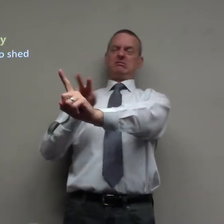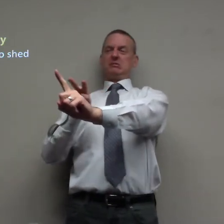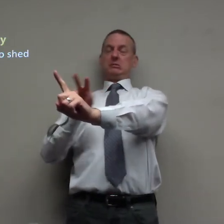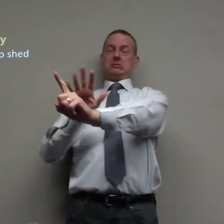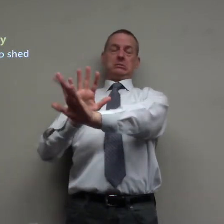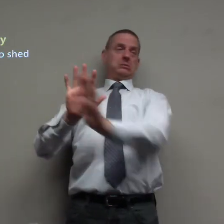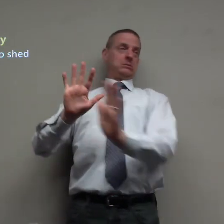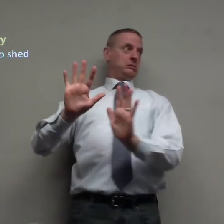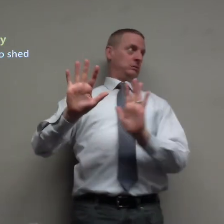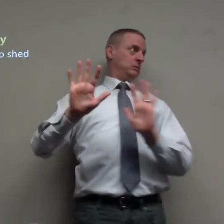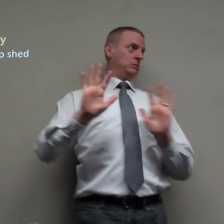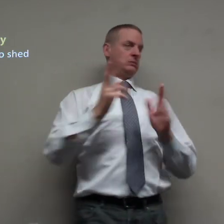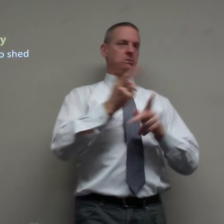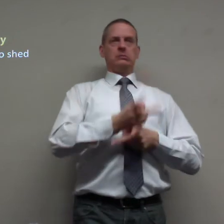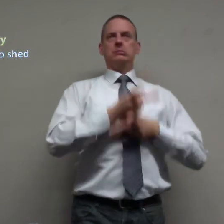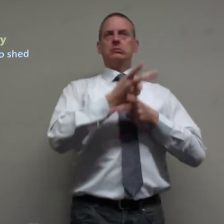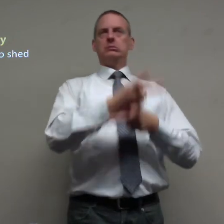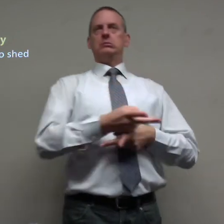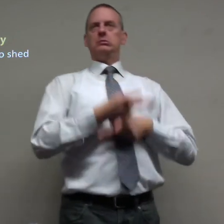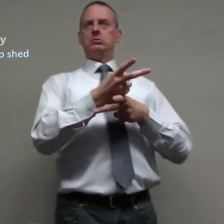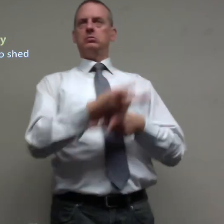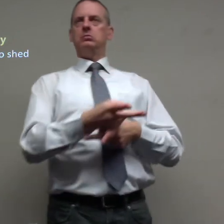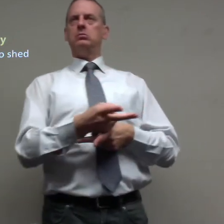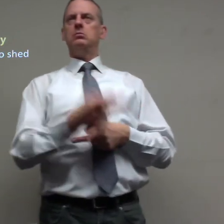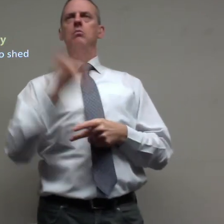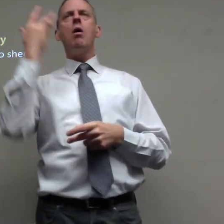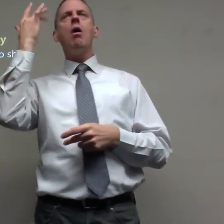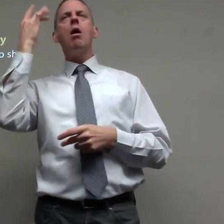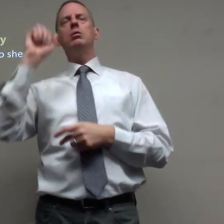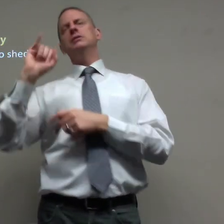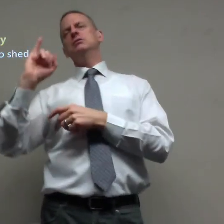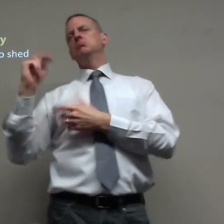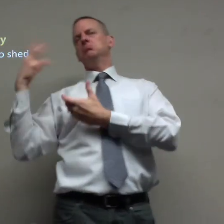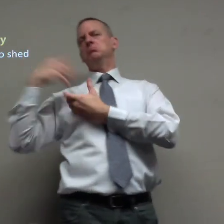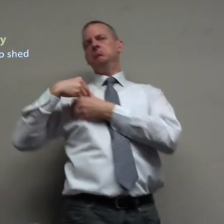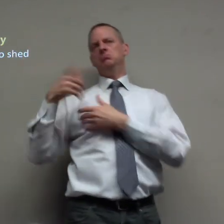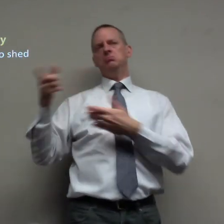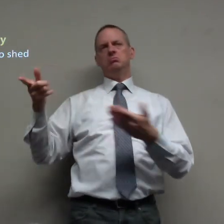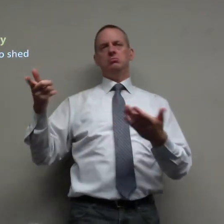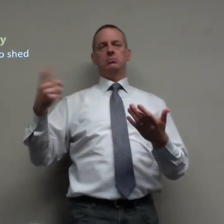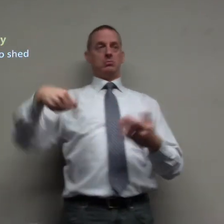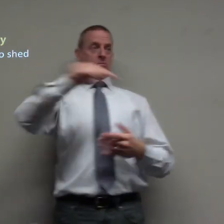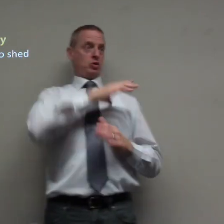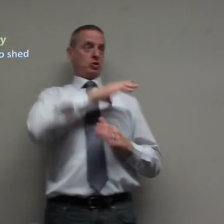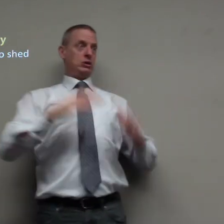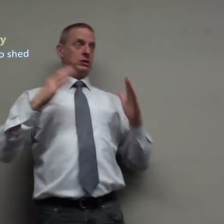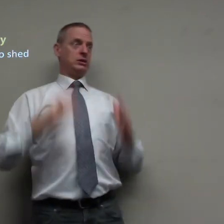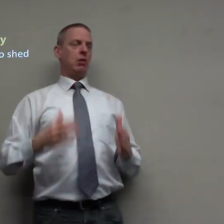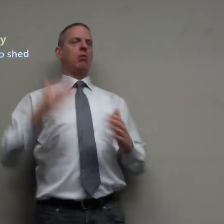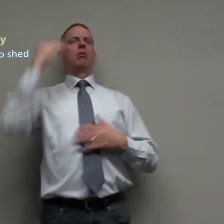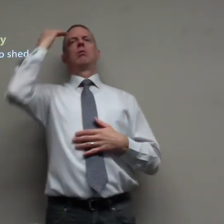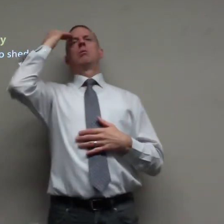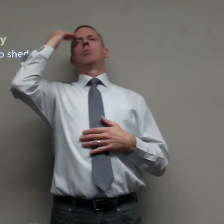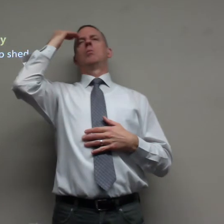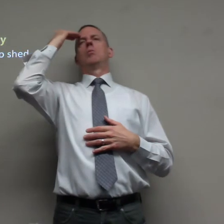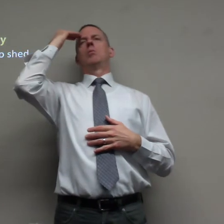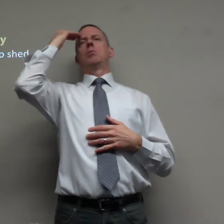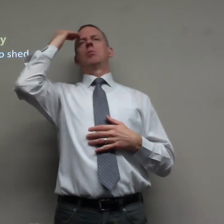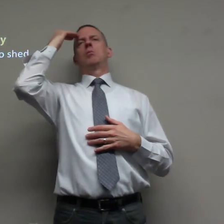life because of how they act you must be very careful because sin is a part of us because Christians